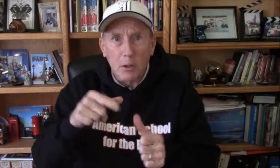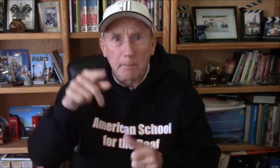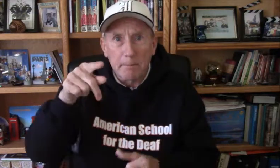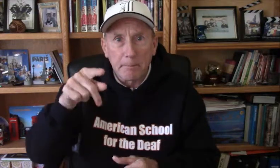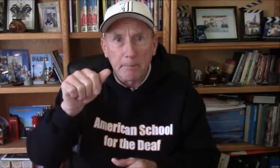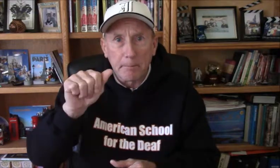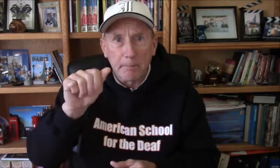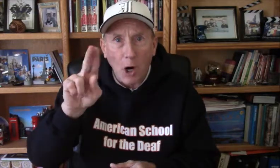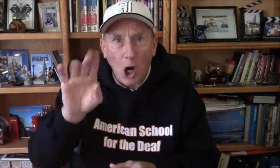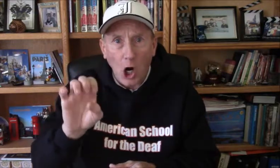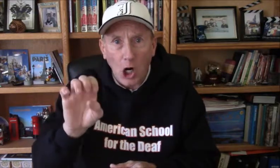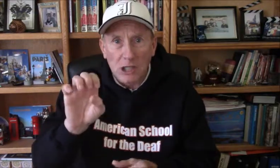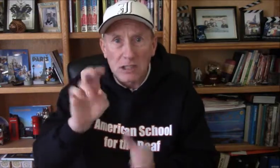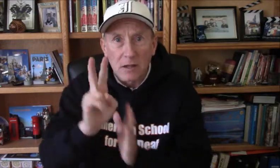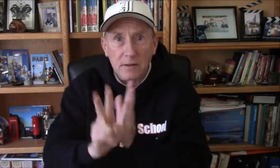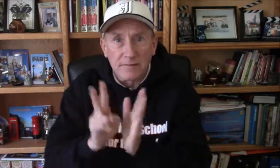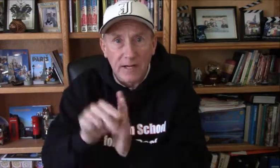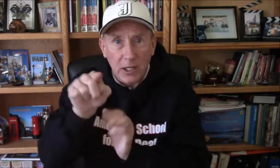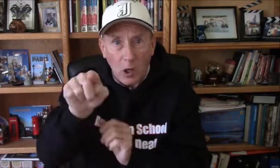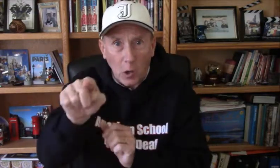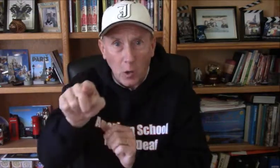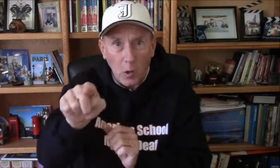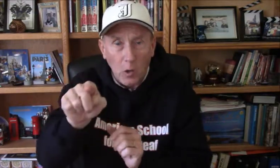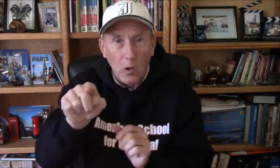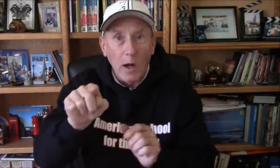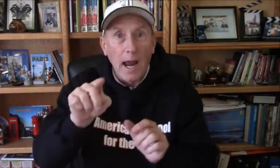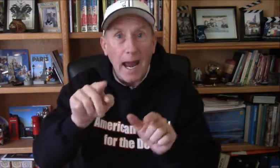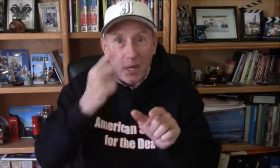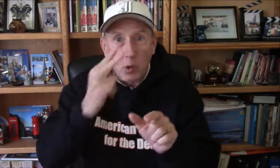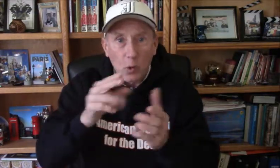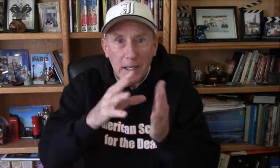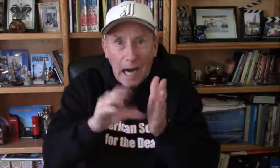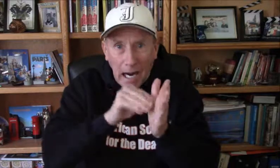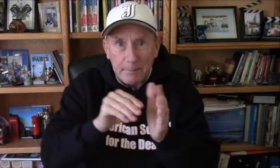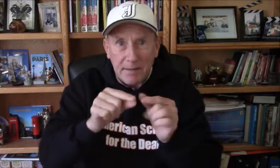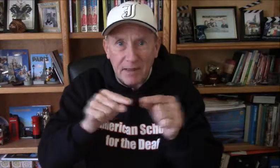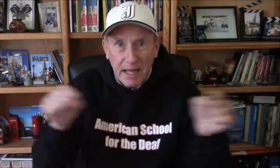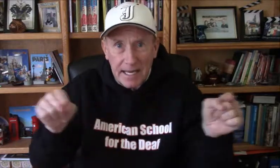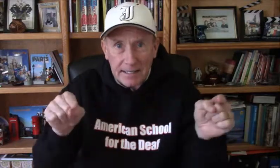remember, pause the video and you will copy the link.